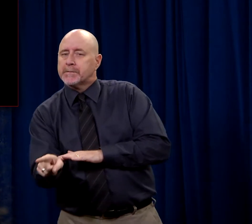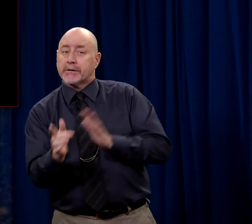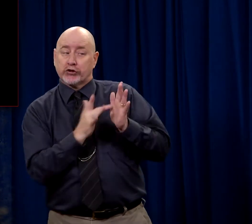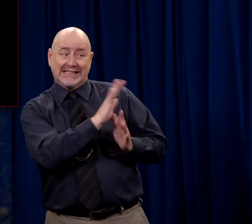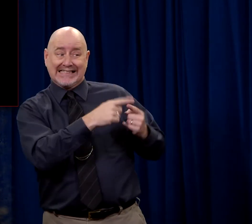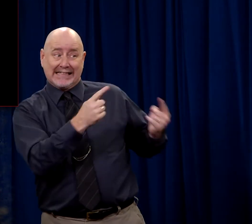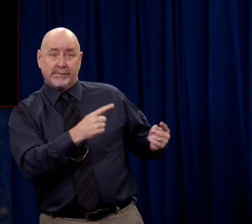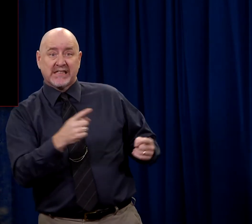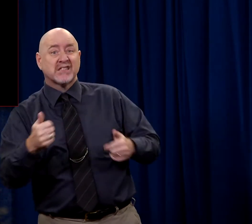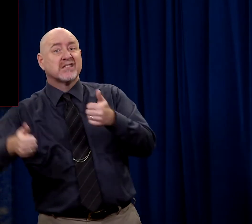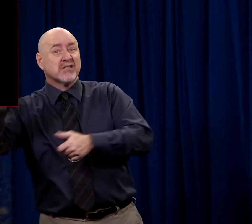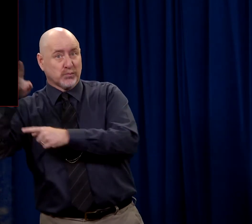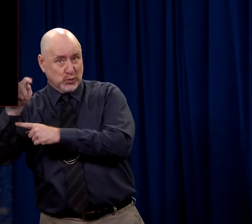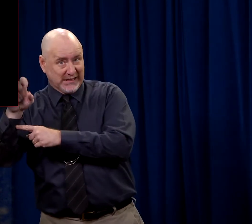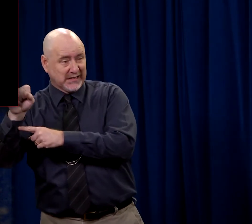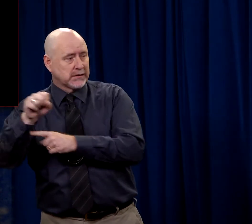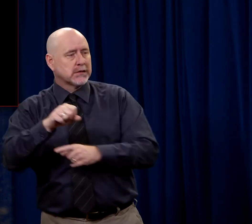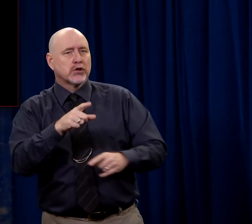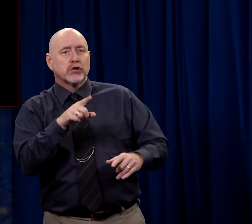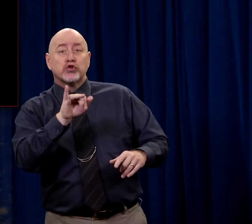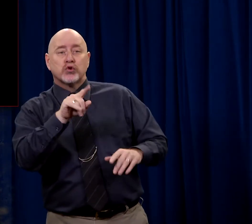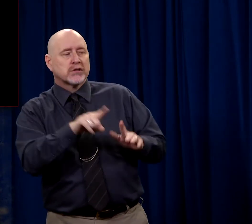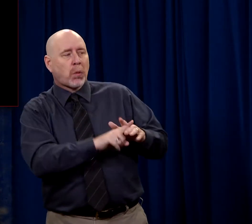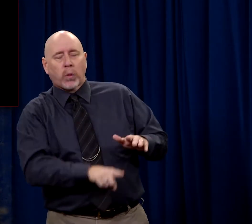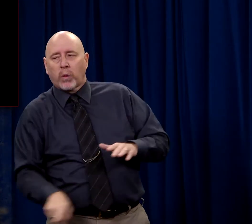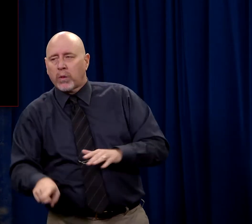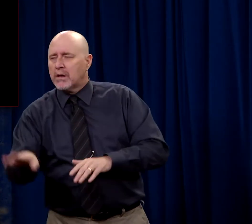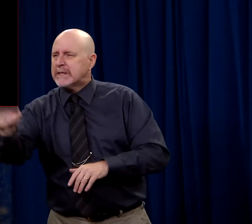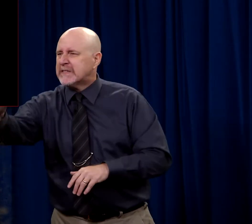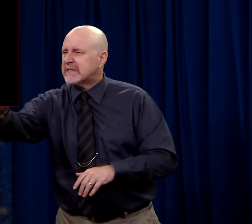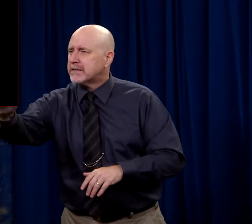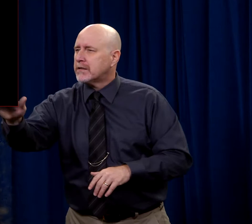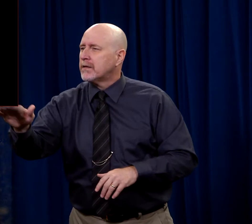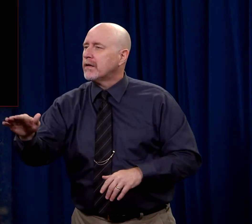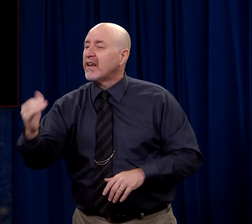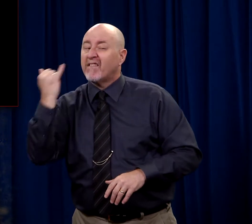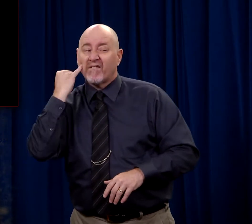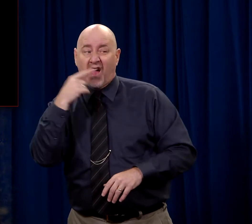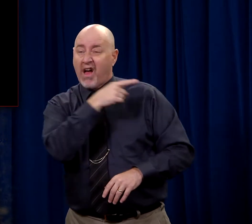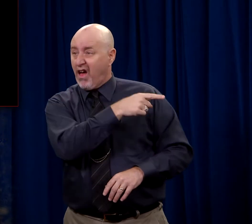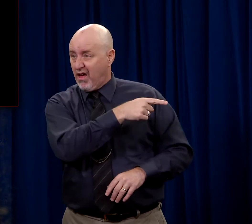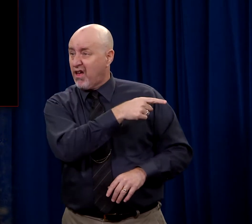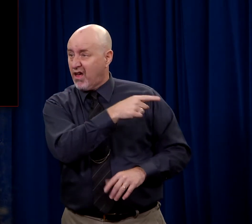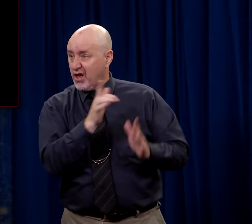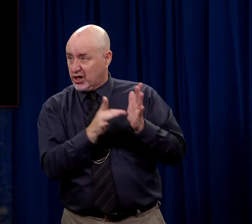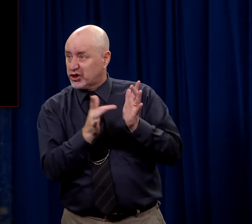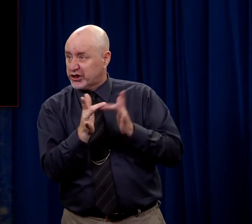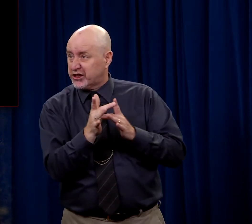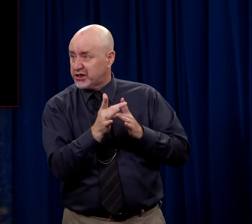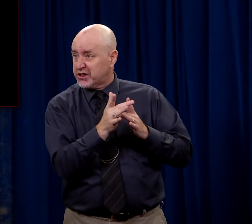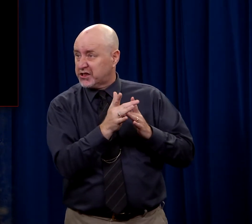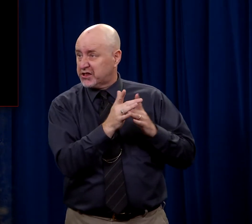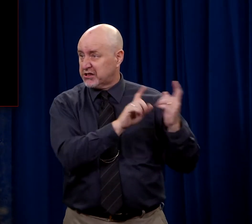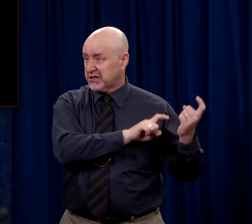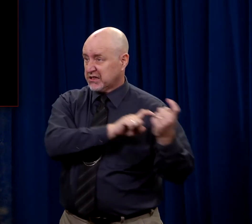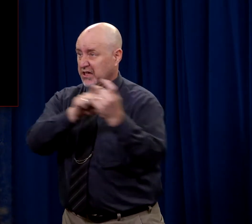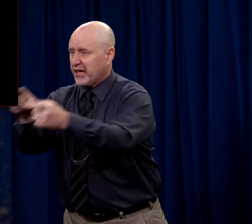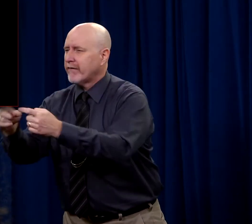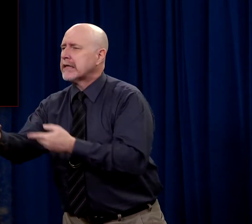to the enemies of Jesus, the chief priests. And he says, what are you willing to give me if I deliver him